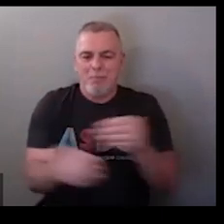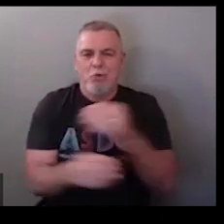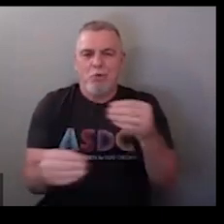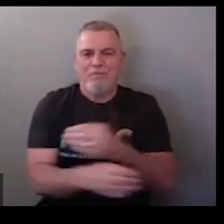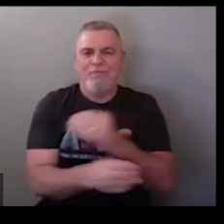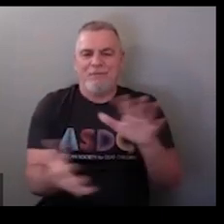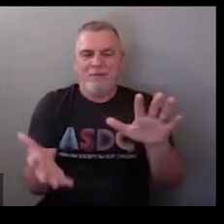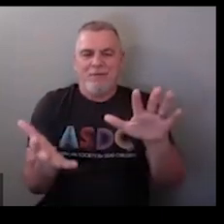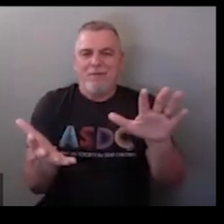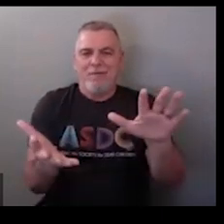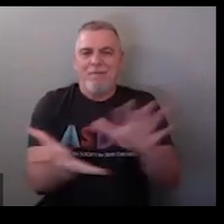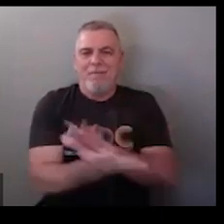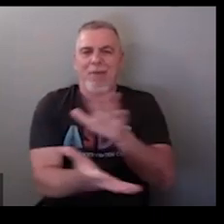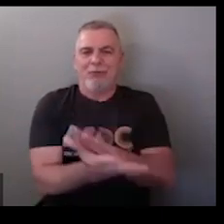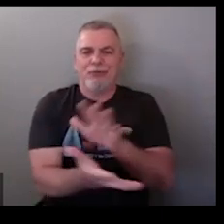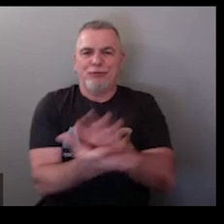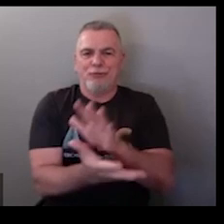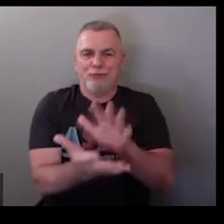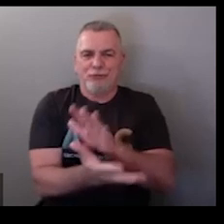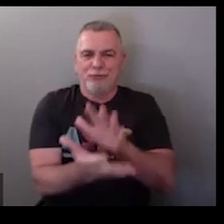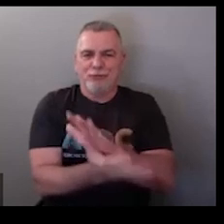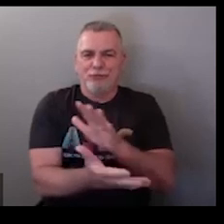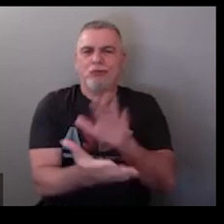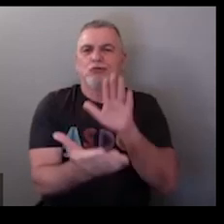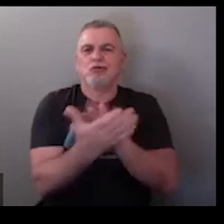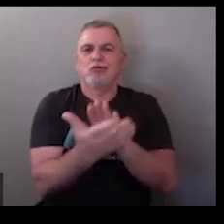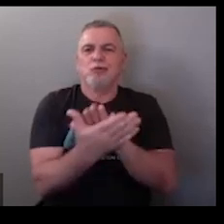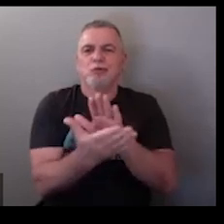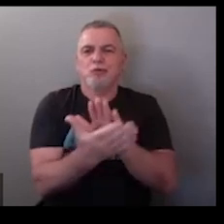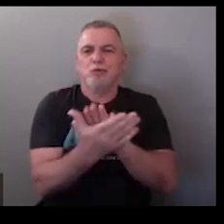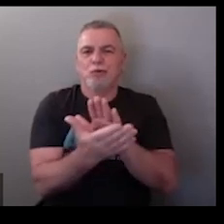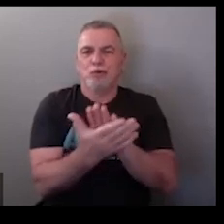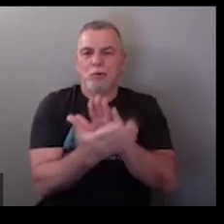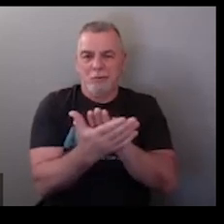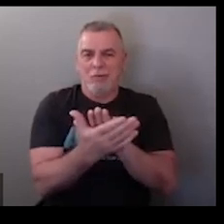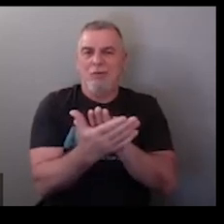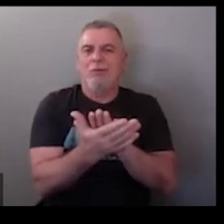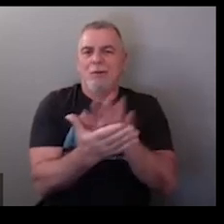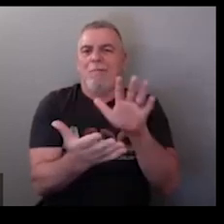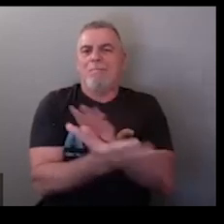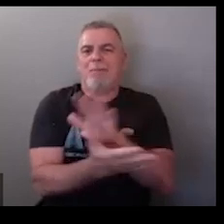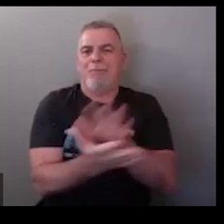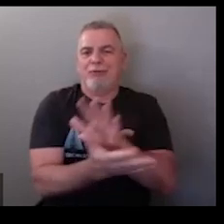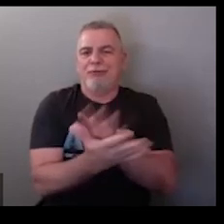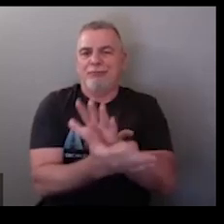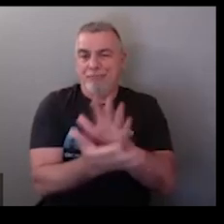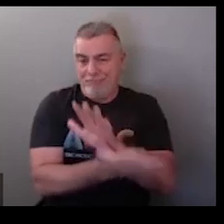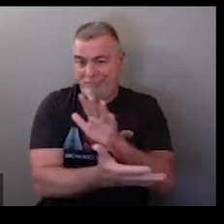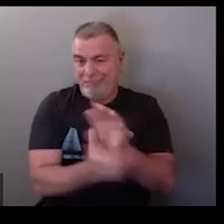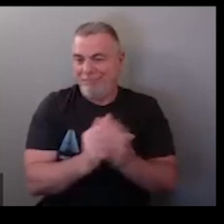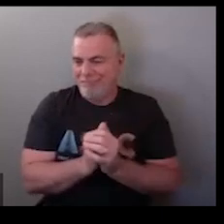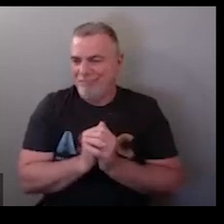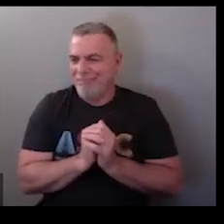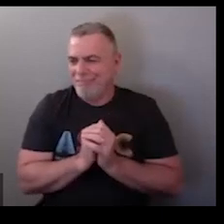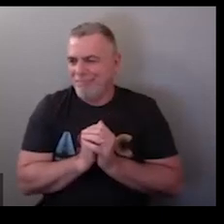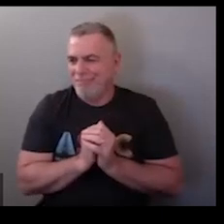movement back towards your body it's coming back towards your body whereas school is just a straight up and down movement with closed